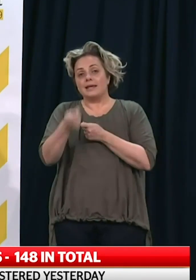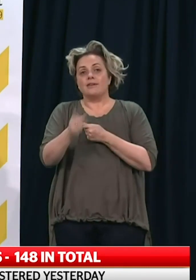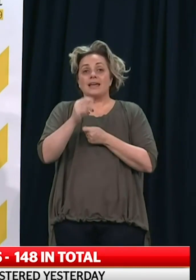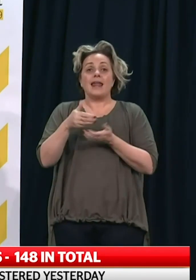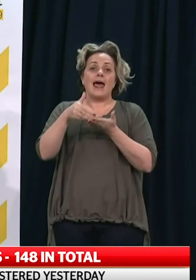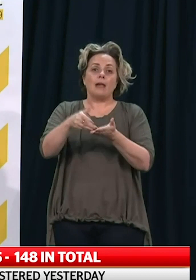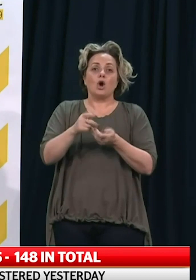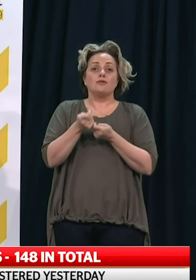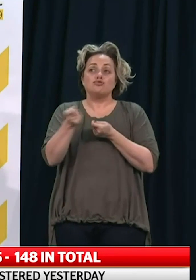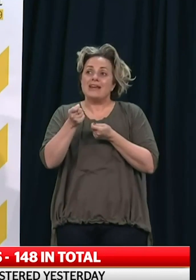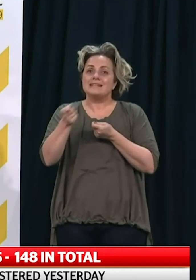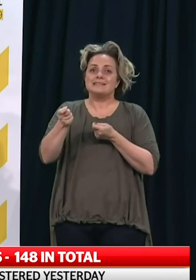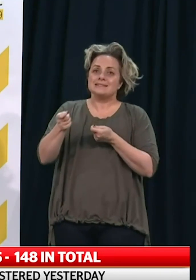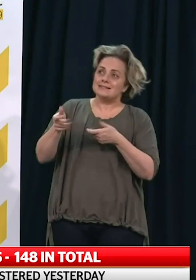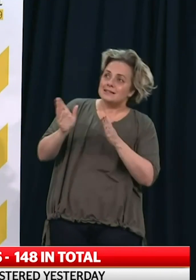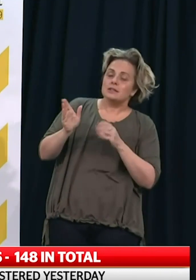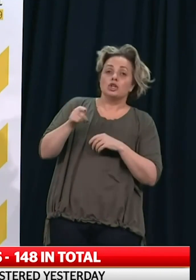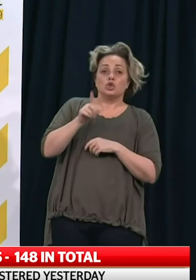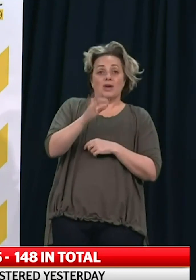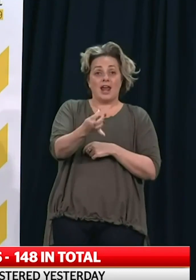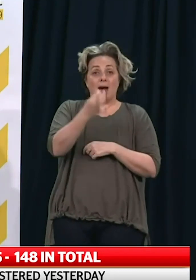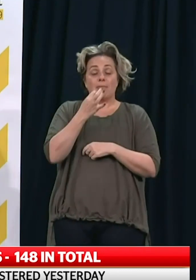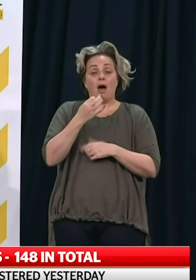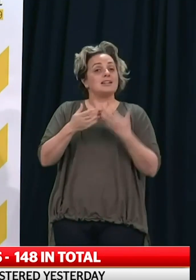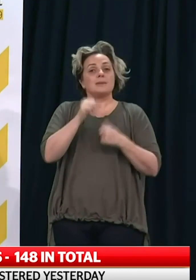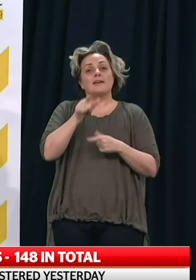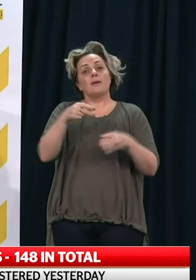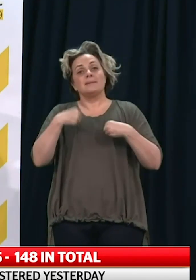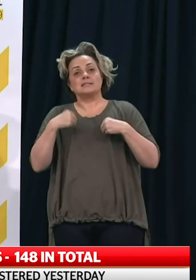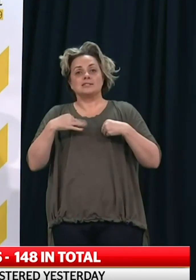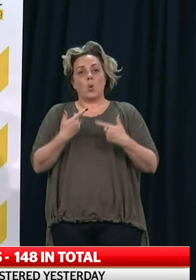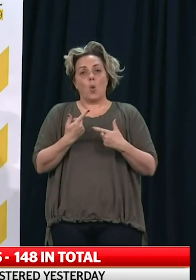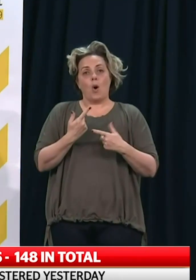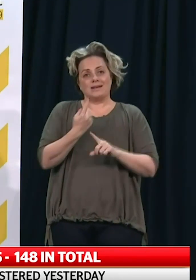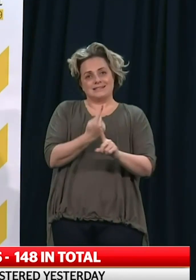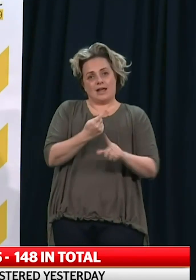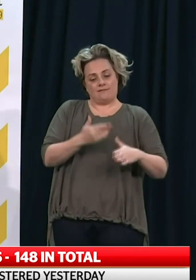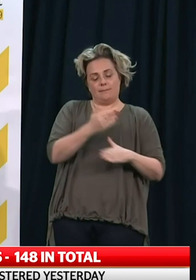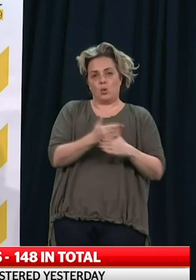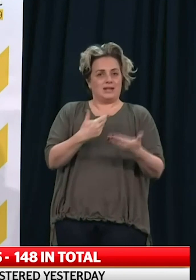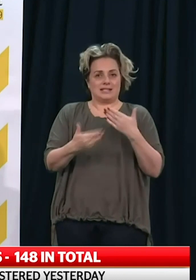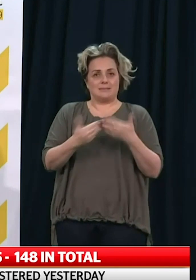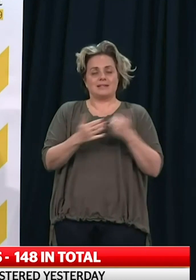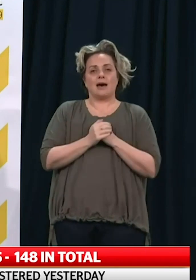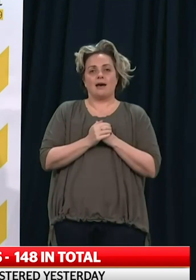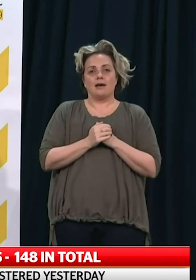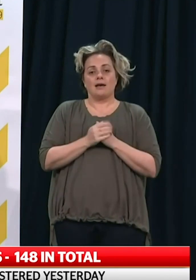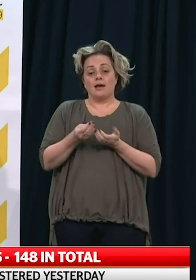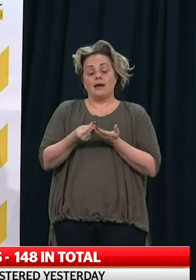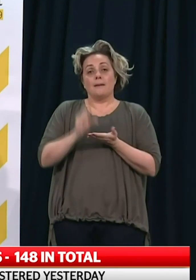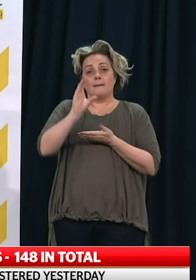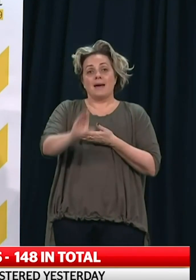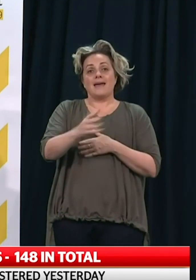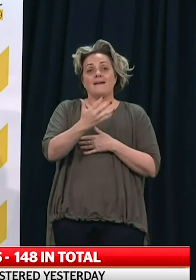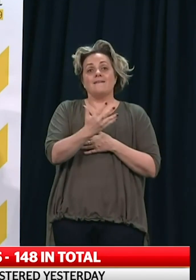rent or fixed costs, and you can apply whether you're a business or self-employed. It's paid at a flat rate of $1,500